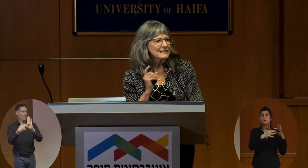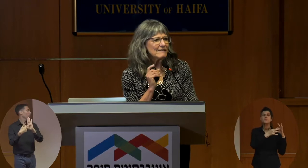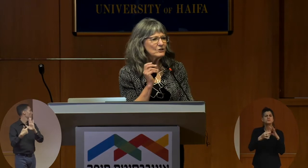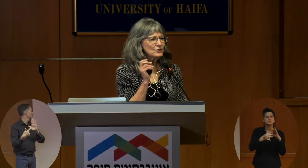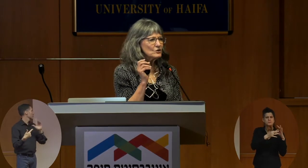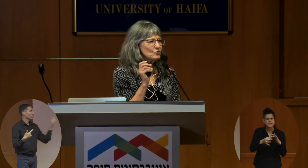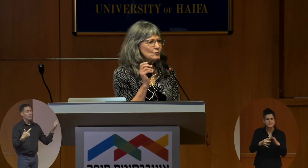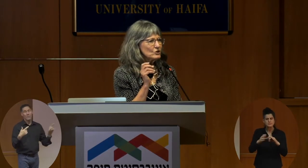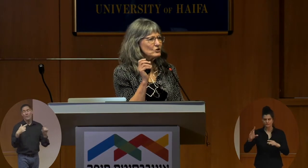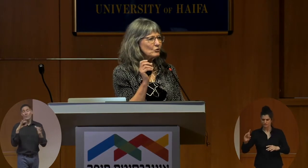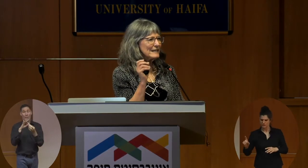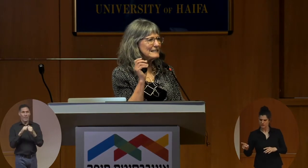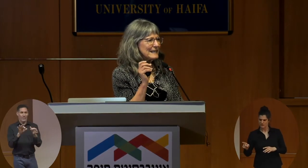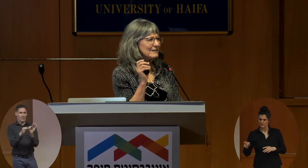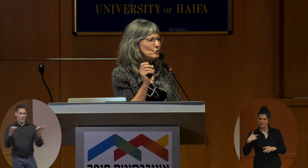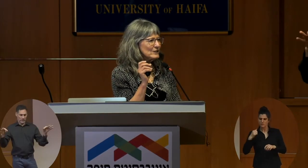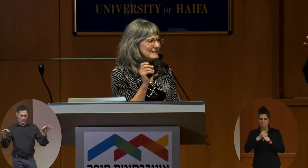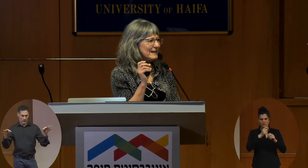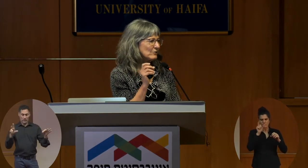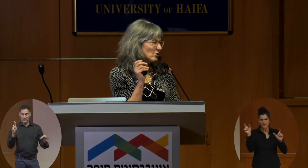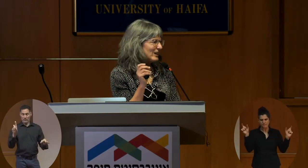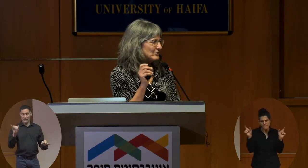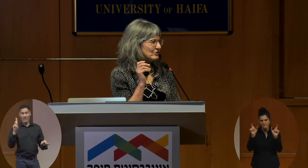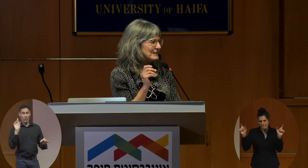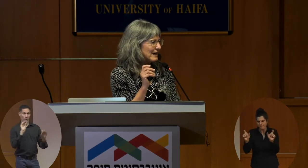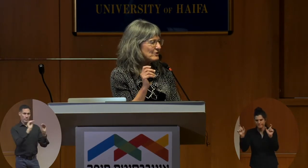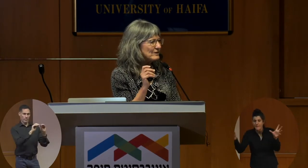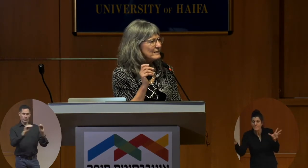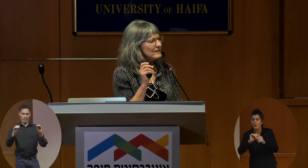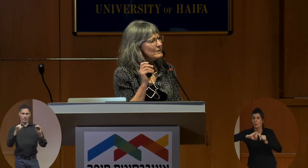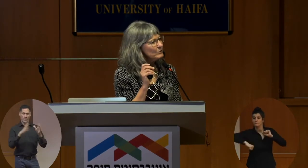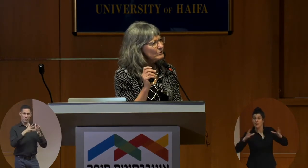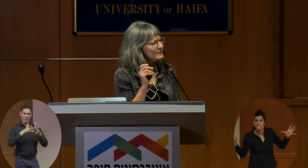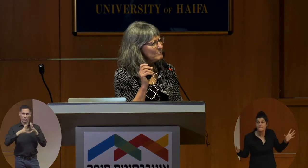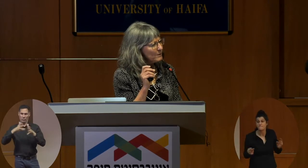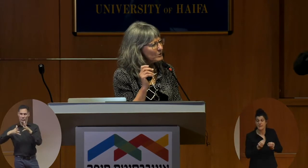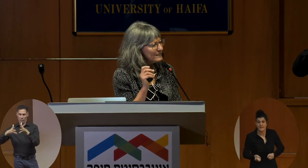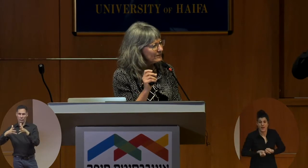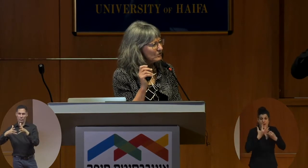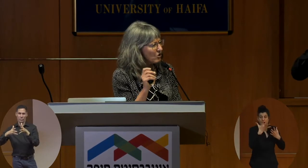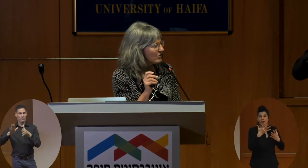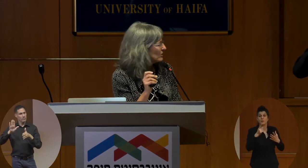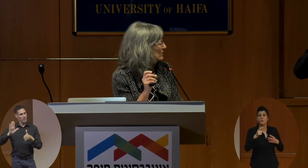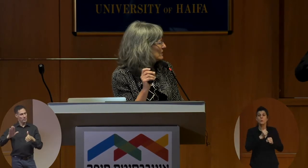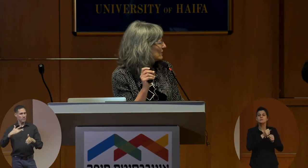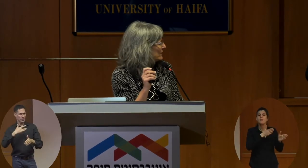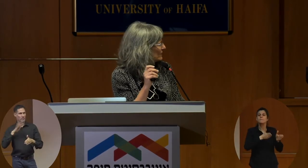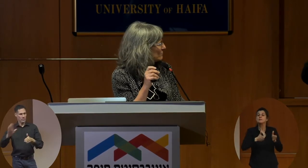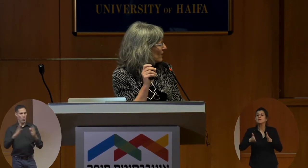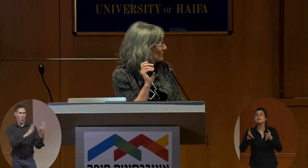when David would string words together or gestures together, he produced them in a particular order. So here his mother